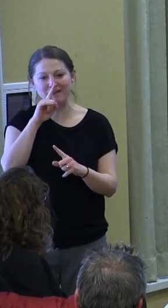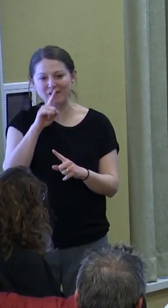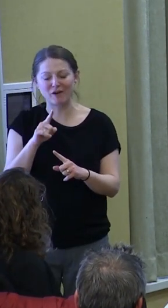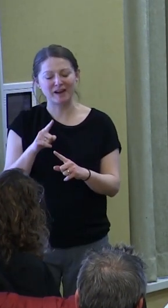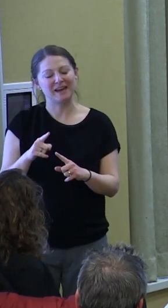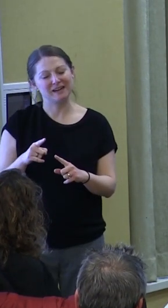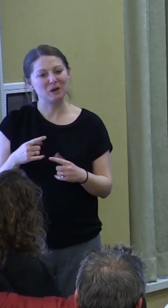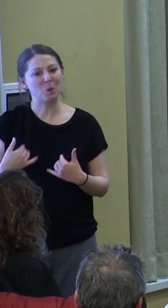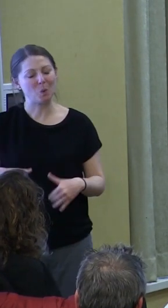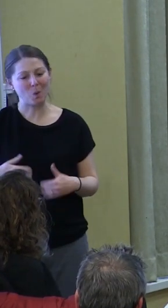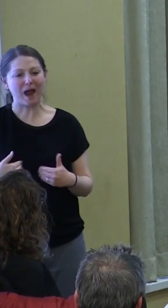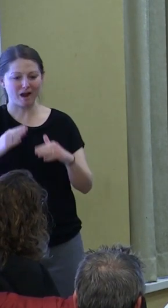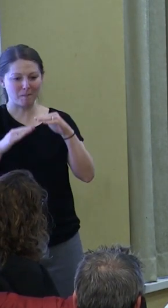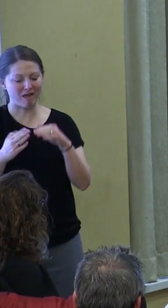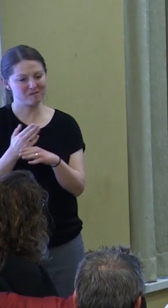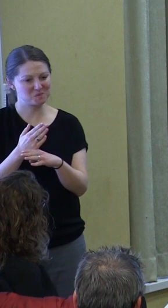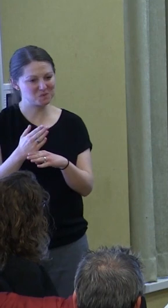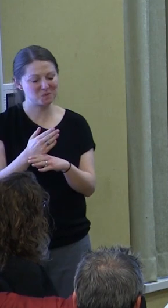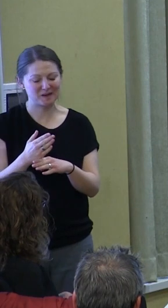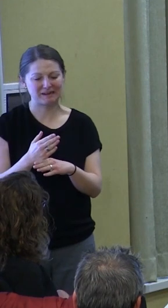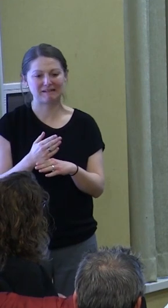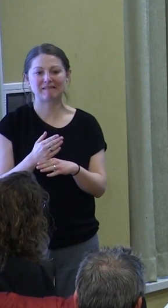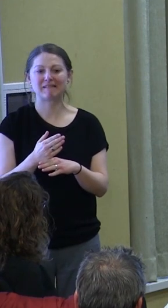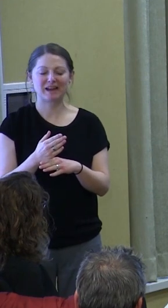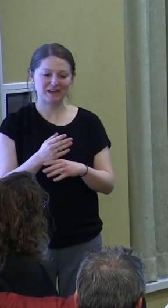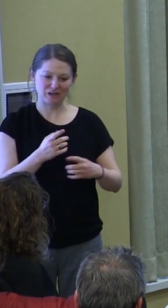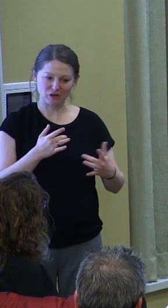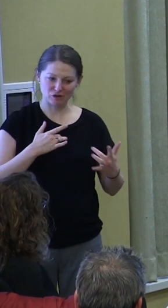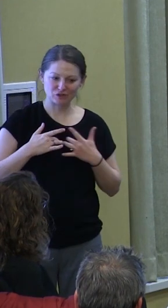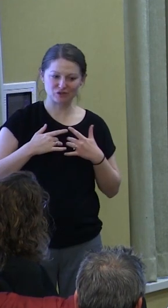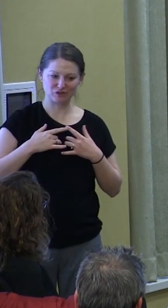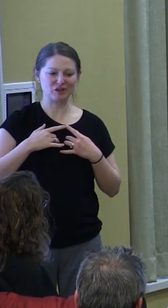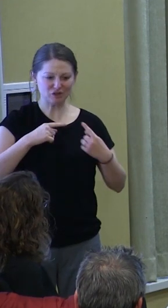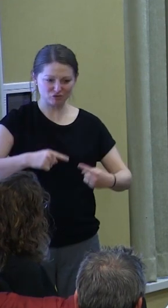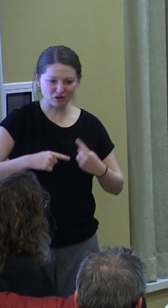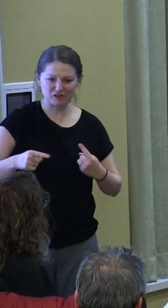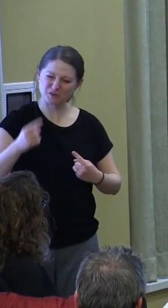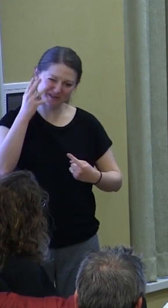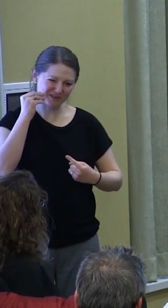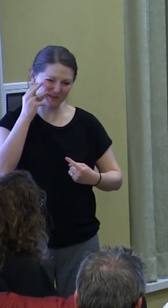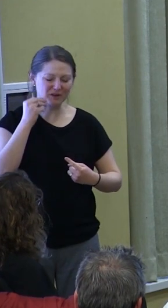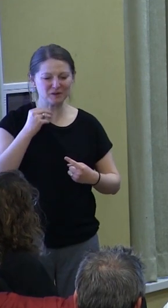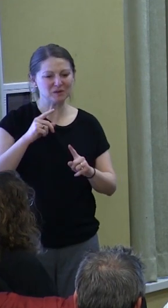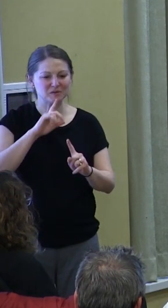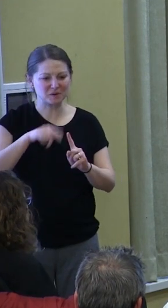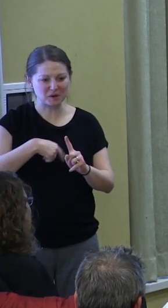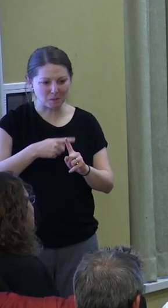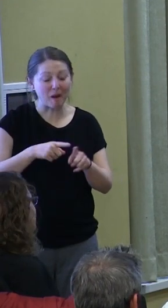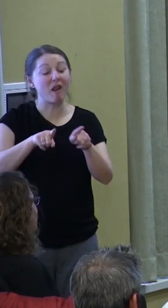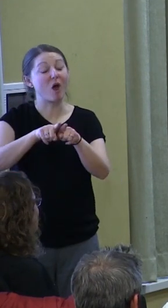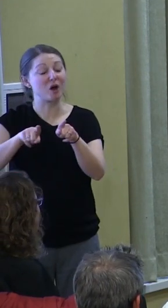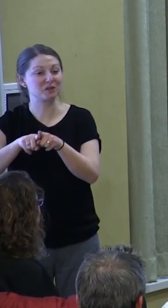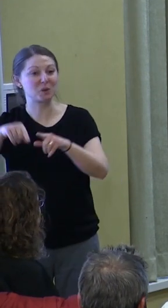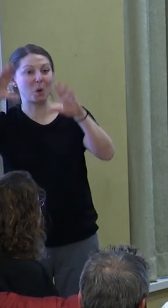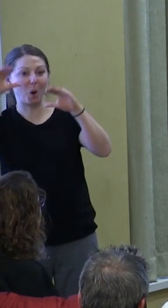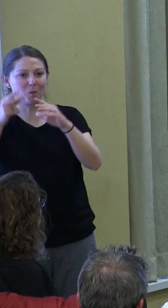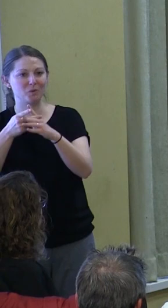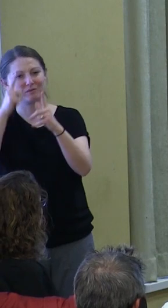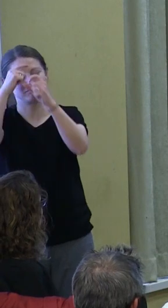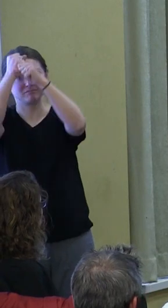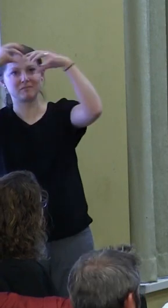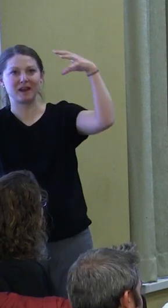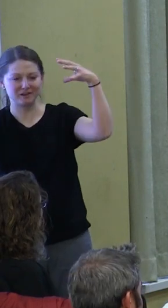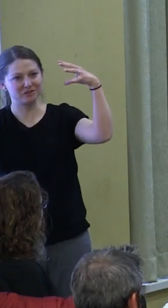provocative balance between the concern and the struggles that you were talking about and, of course, hope through imagination